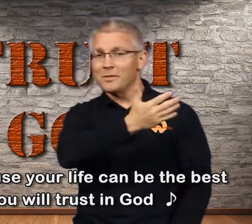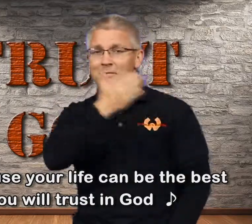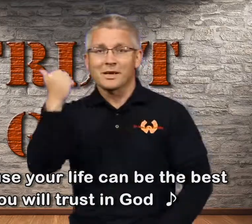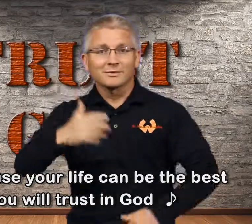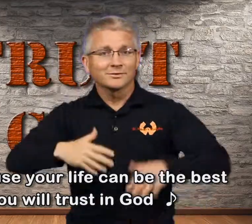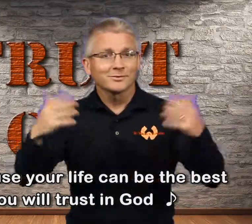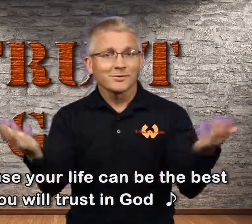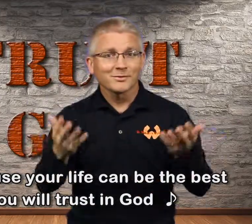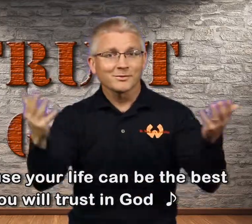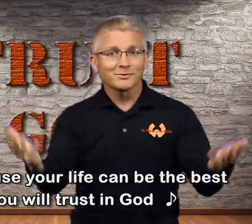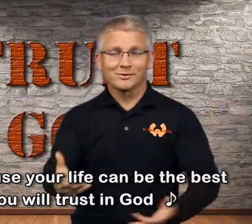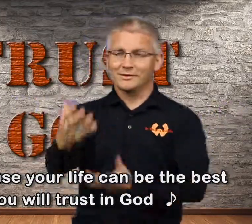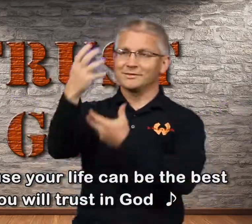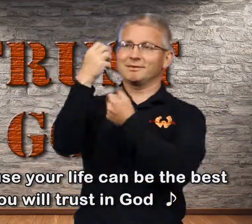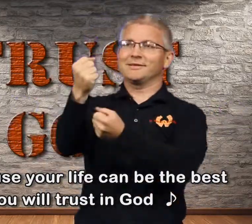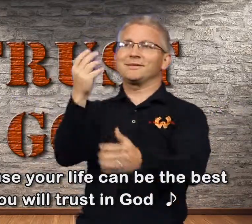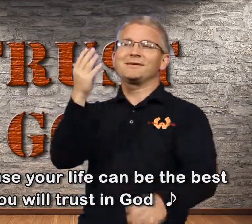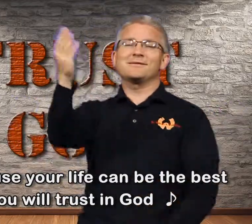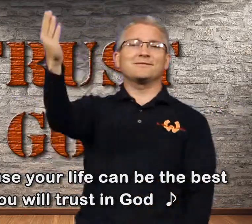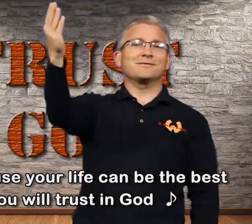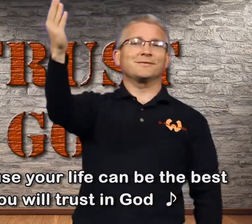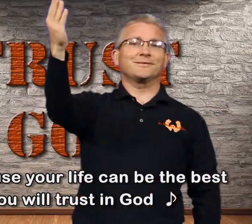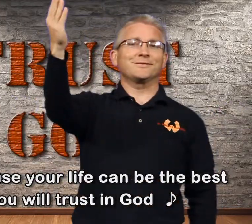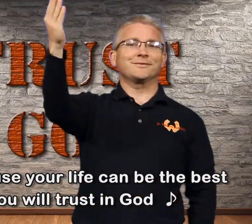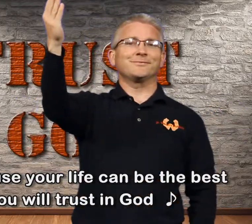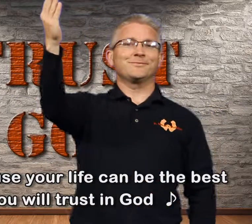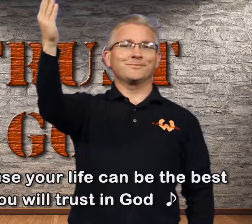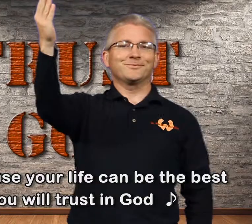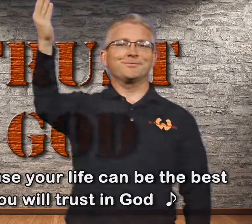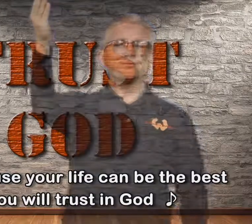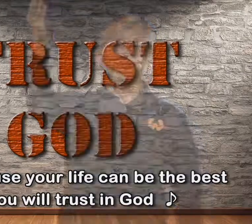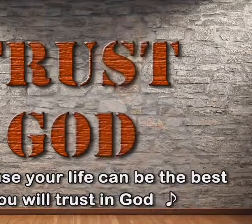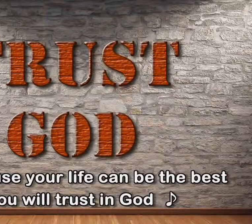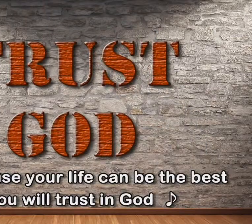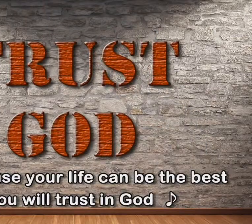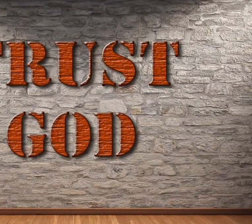Trust Him, you